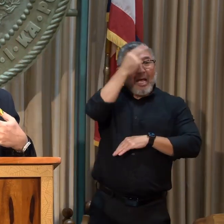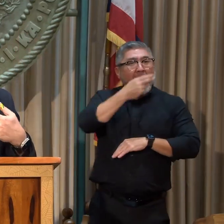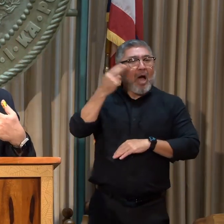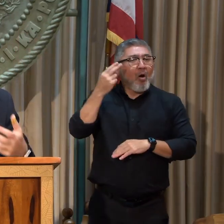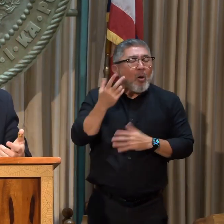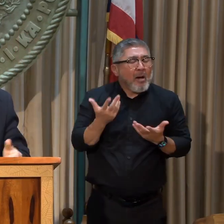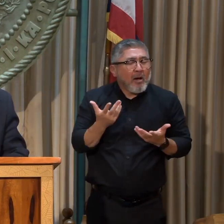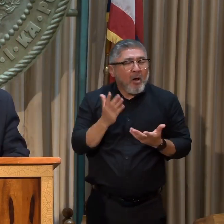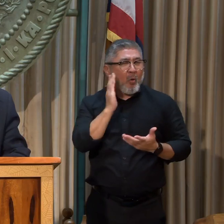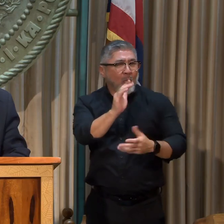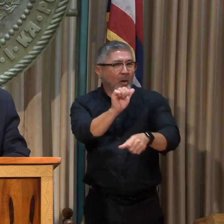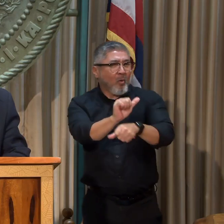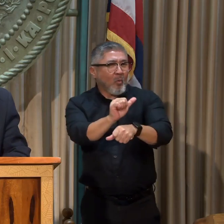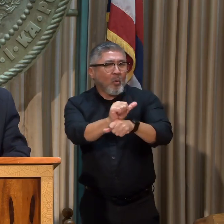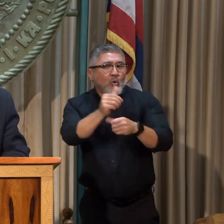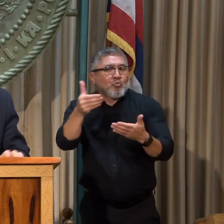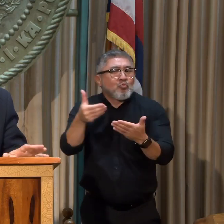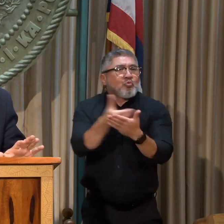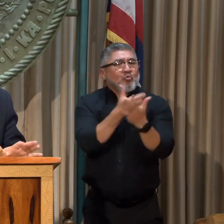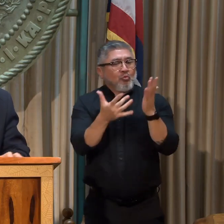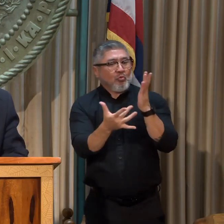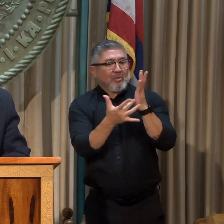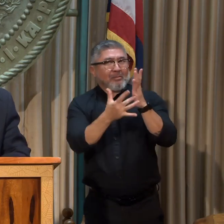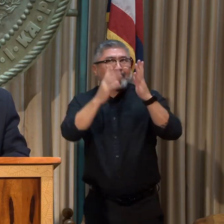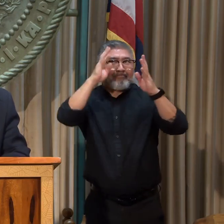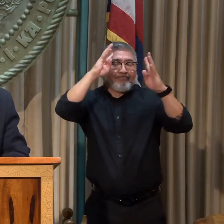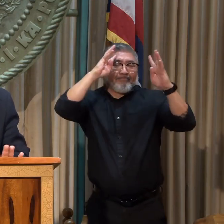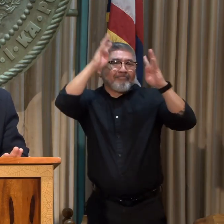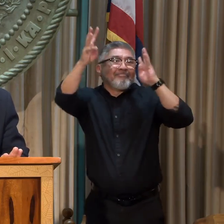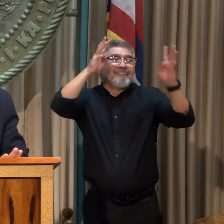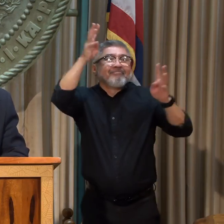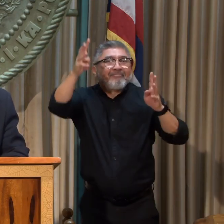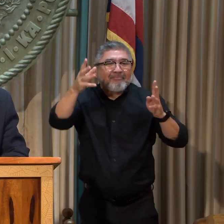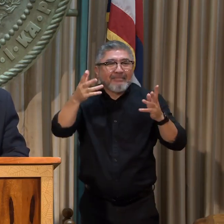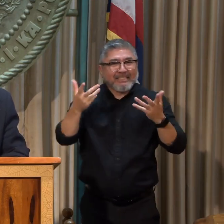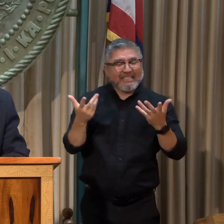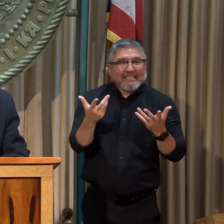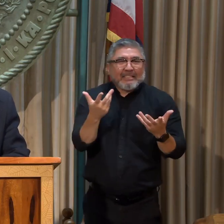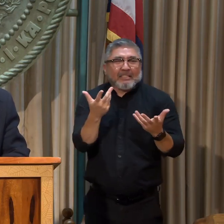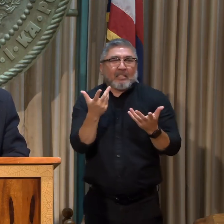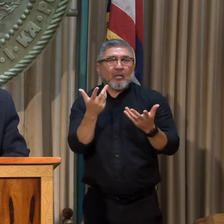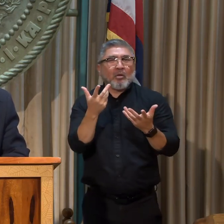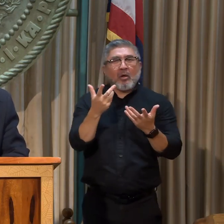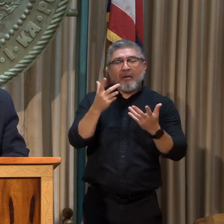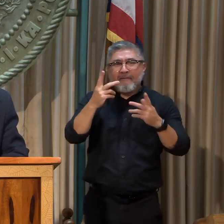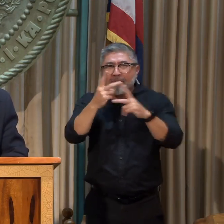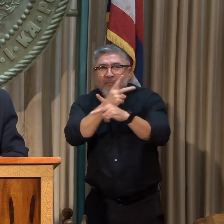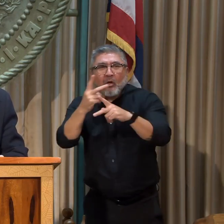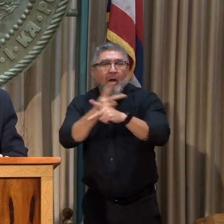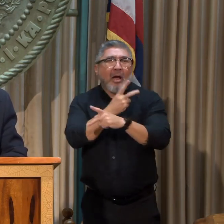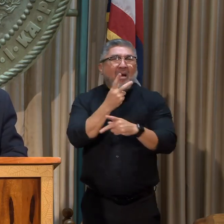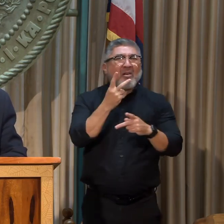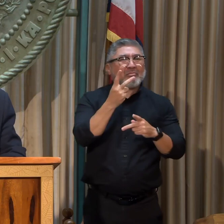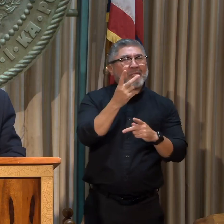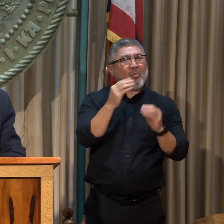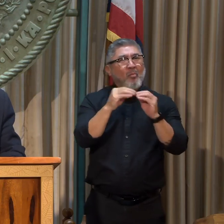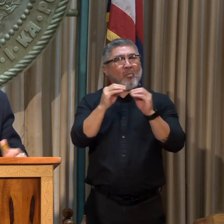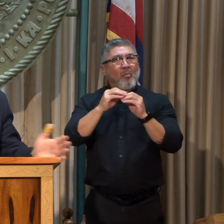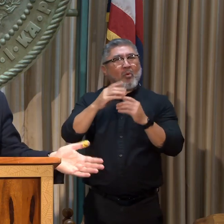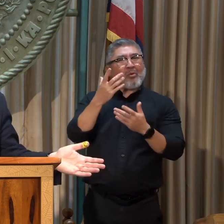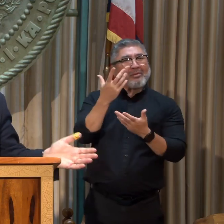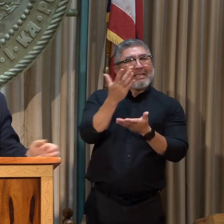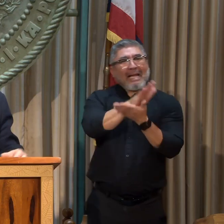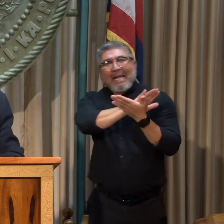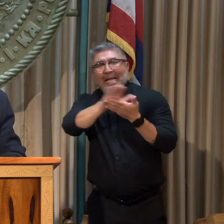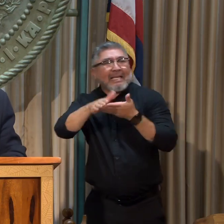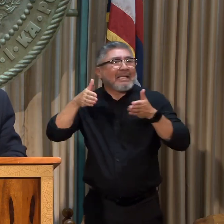technologies that other R&D firms across the globe take up because there will come a time when